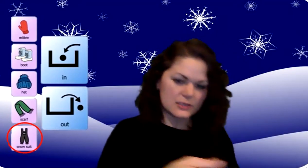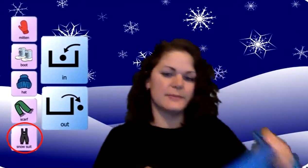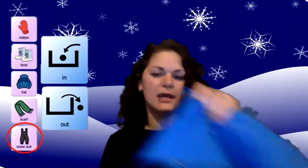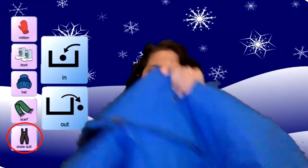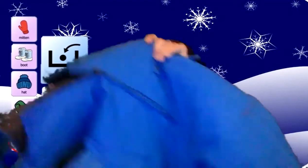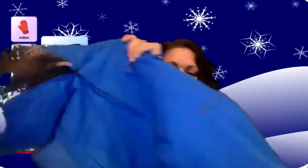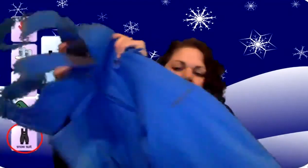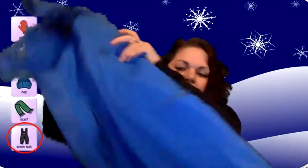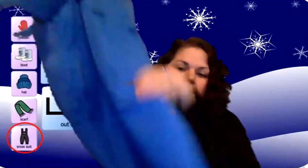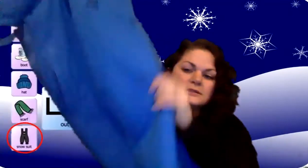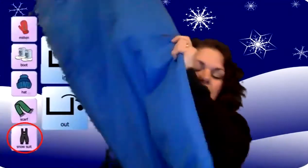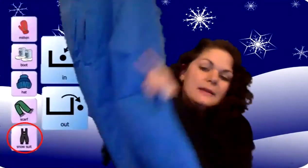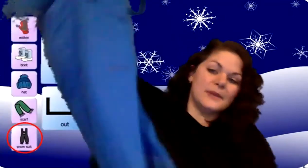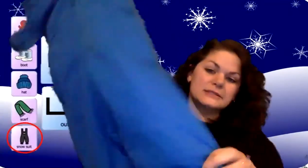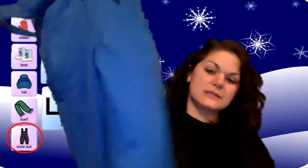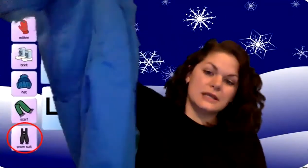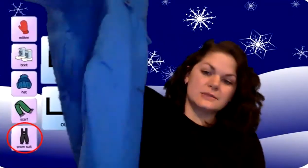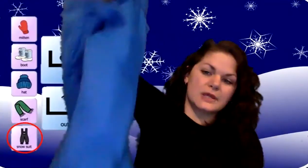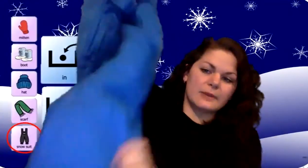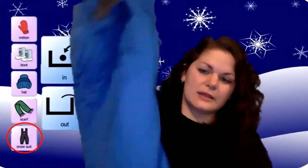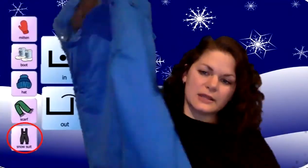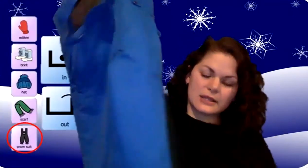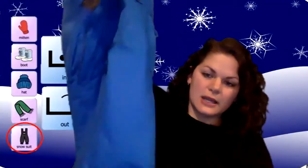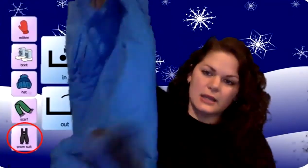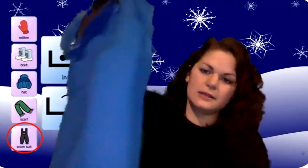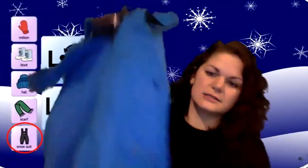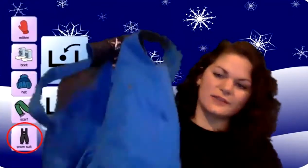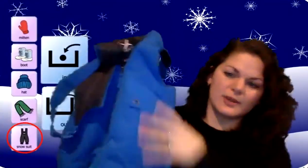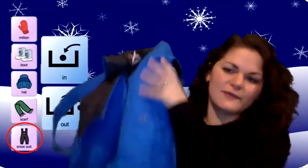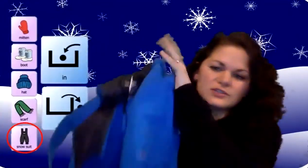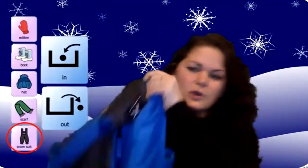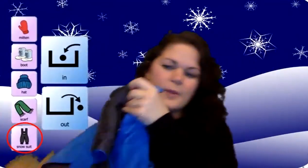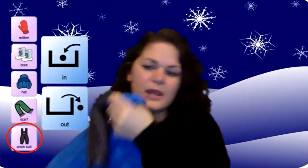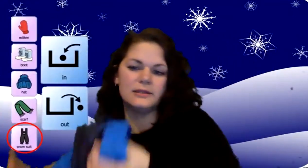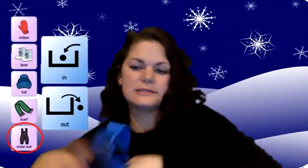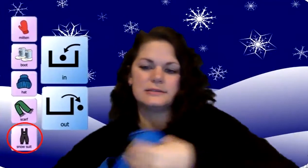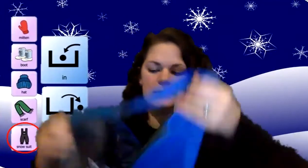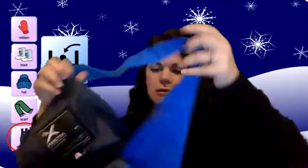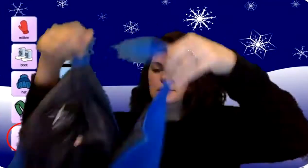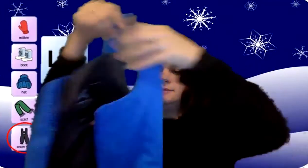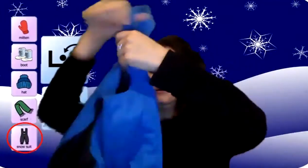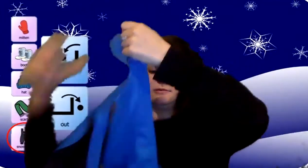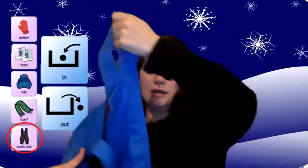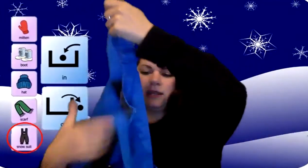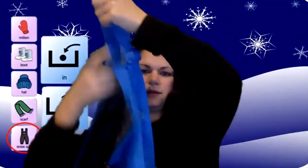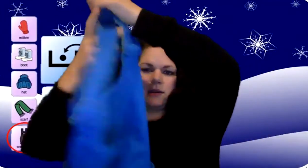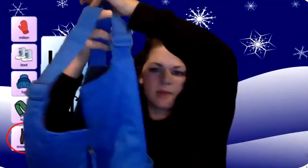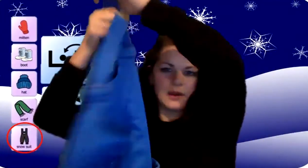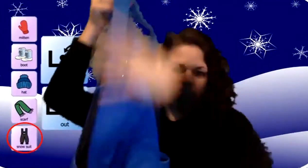Here's mine. It's kind of big to dance with, but I think I can handle it. Does everybody have your snow pants? All right. Here we go.